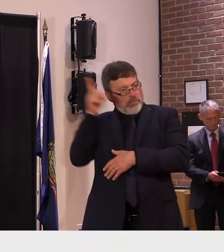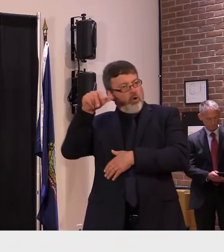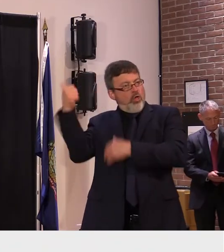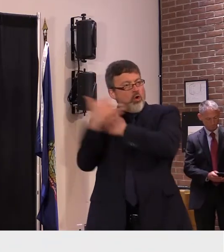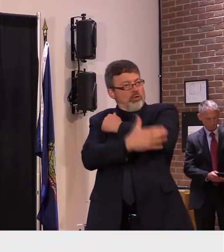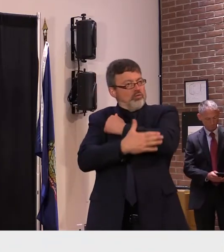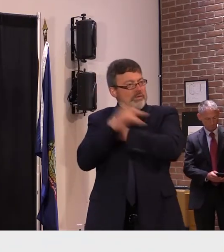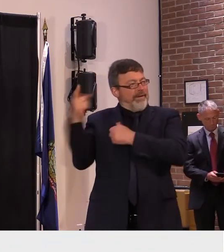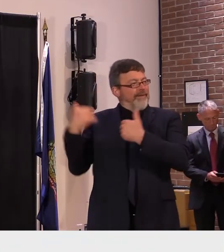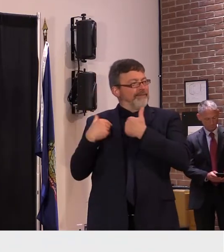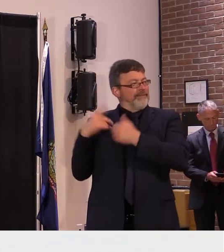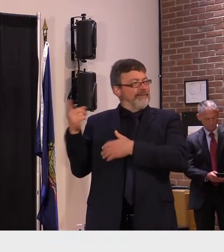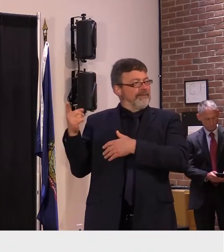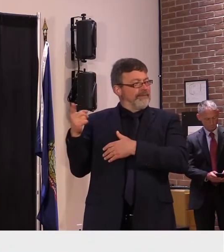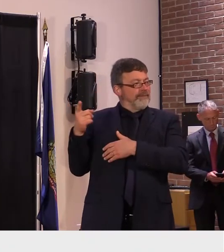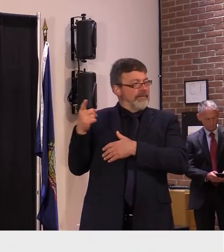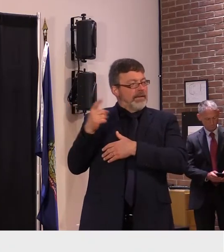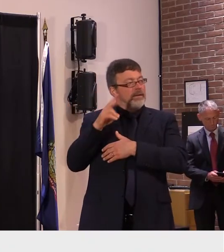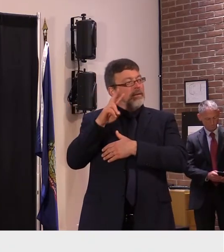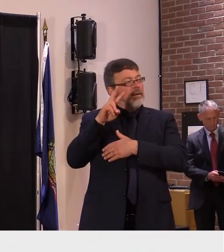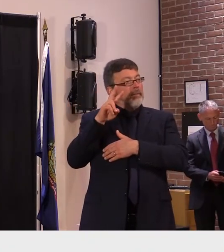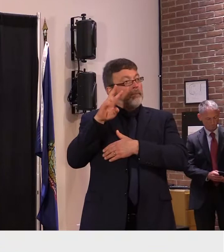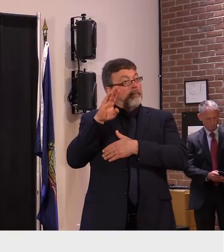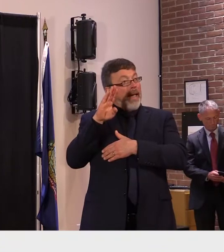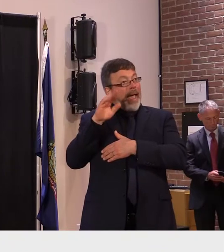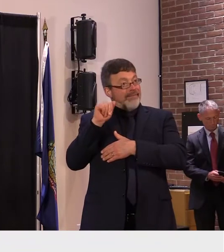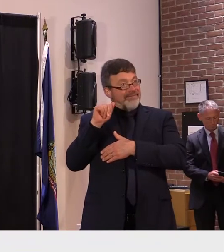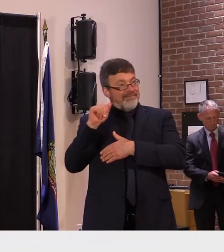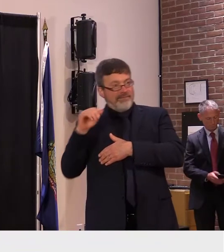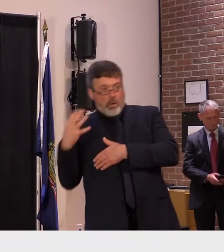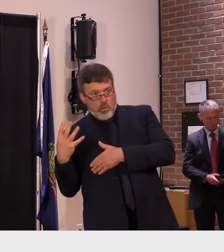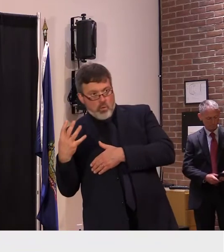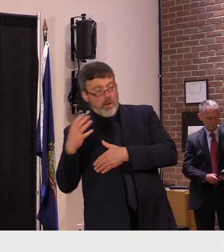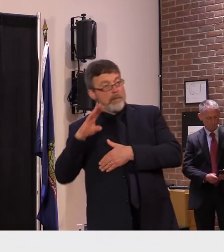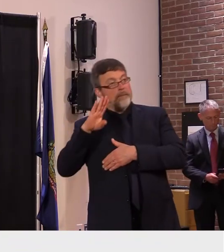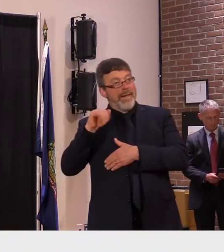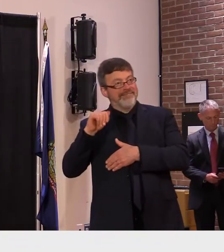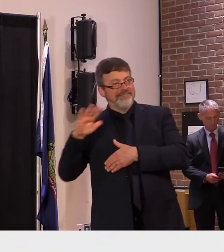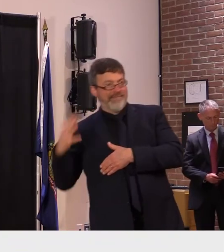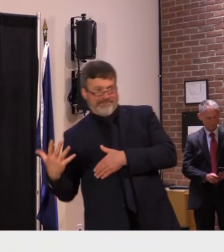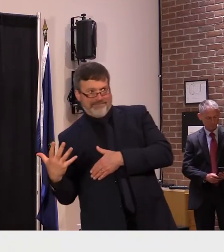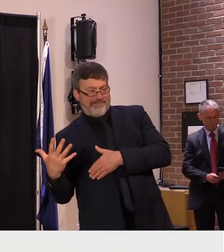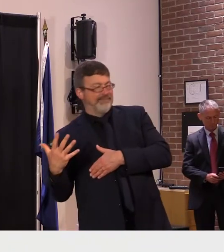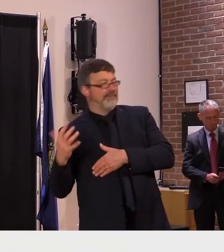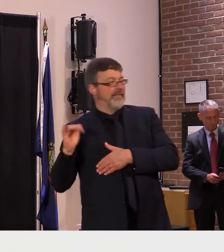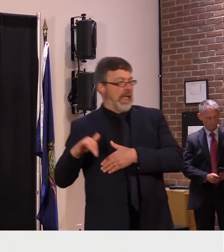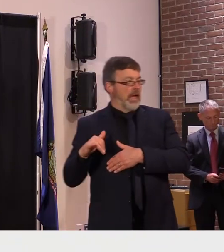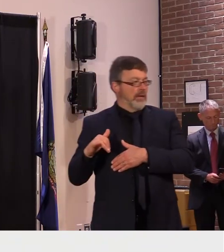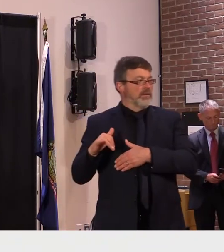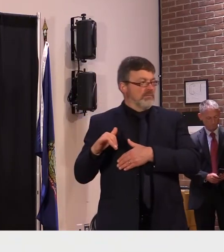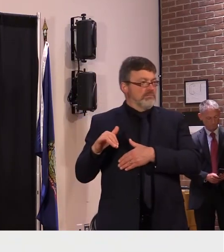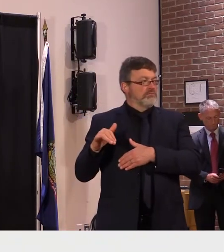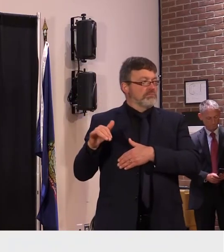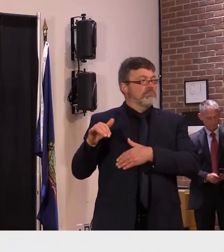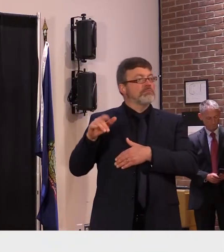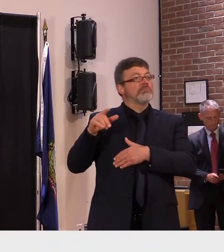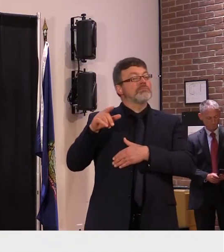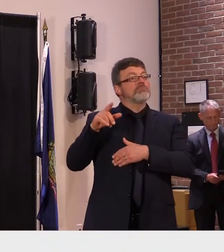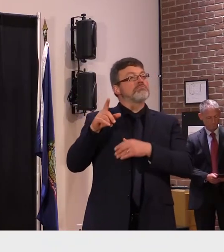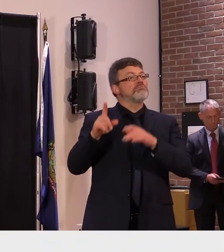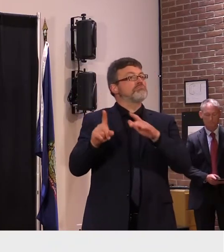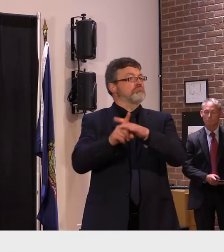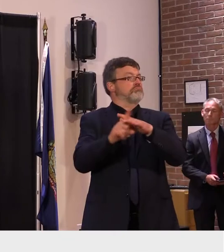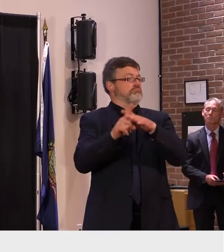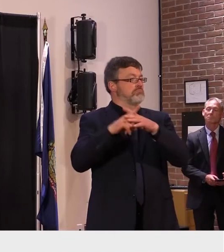ba5 these are making up an increasing number of uh the percent of cases nationwide my last look it was about